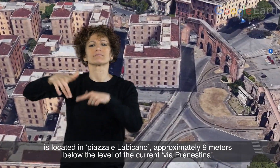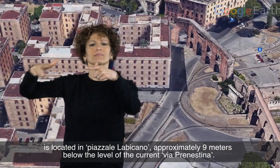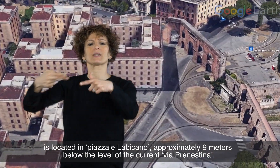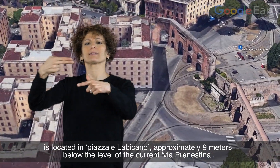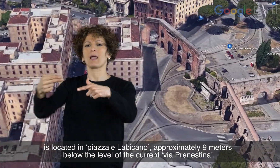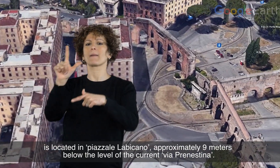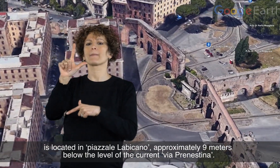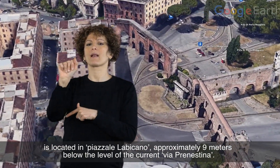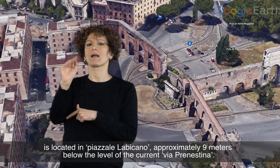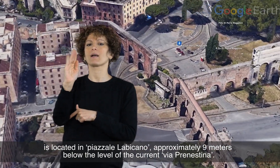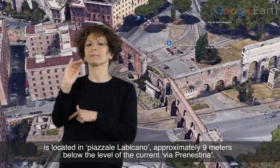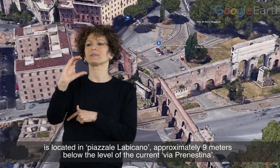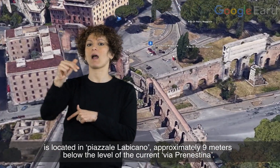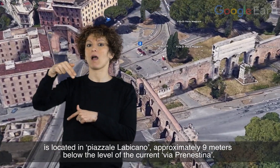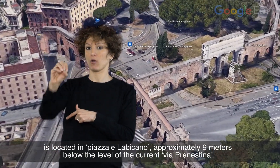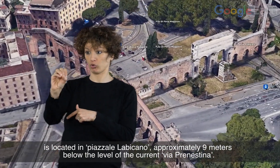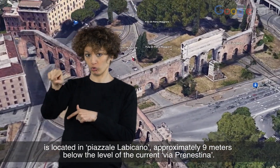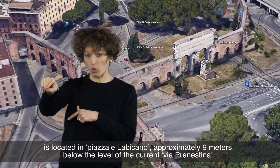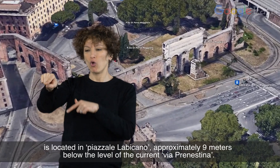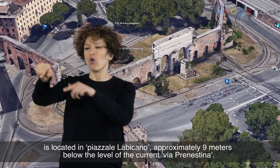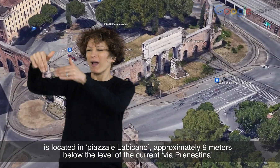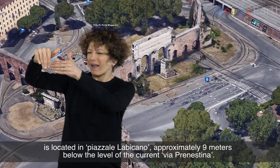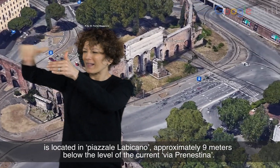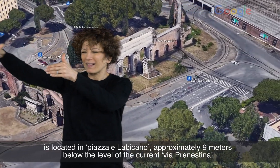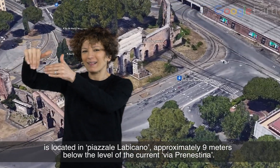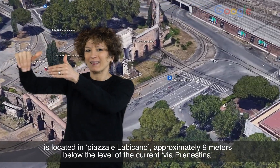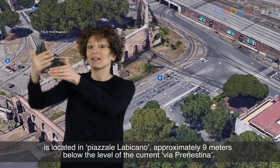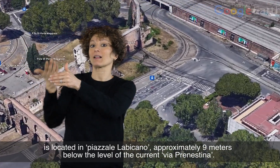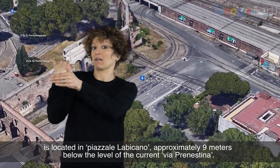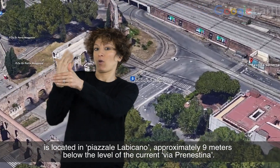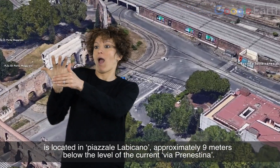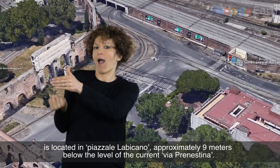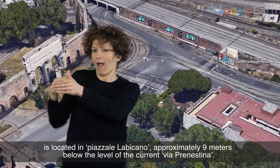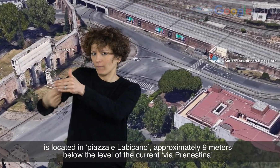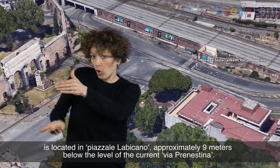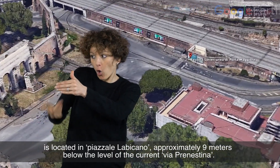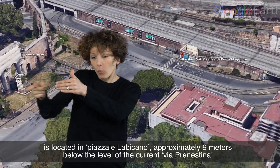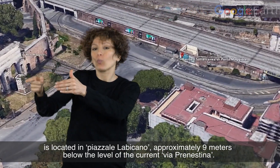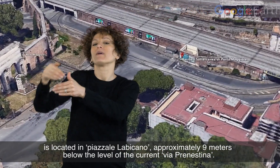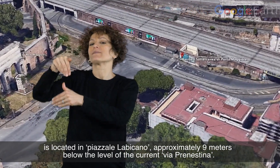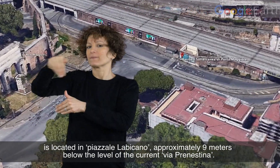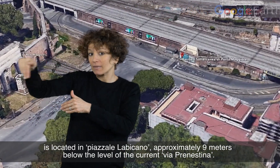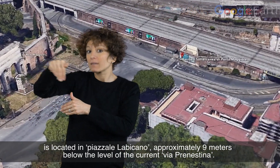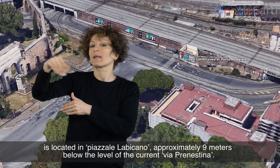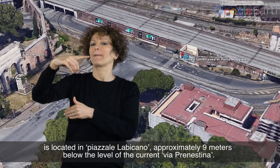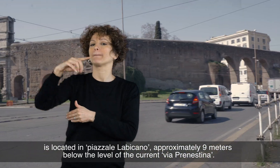Labicano, approximately 9 meters below the level of the current Via Prenestina.